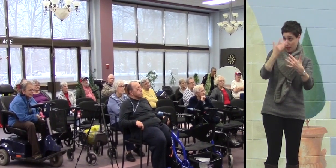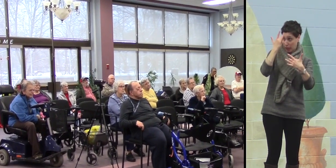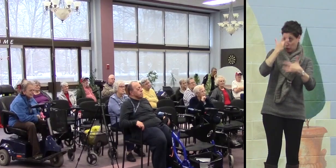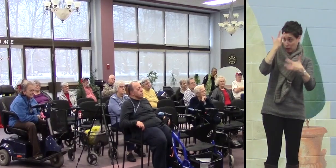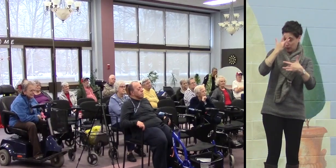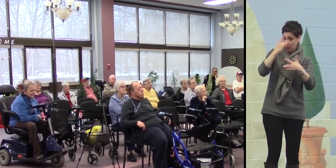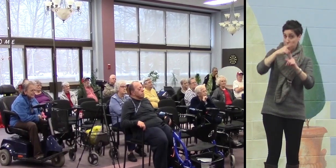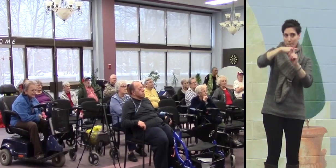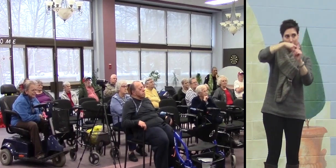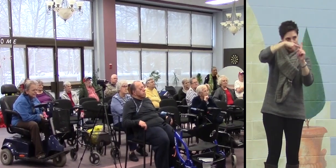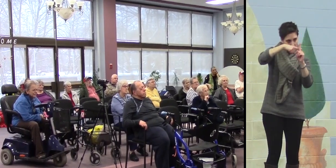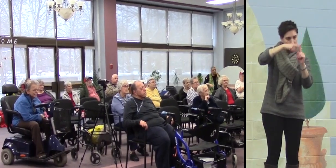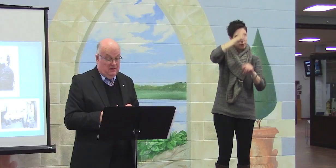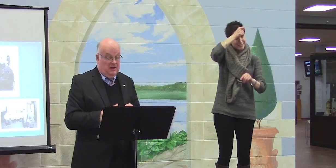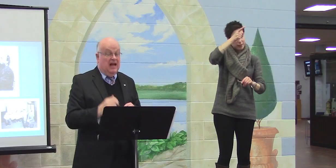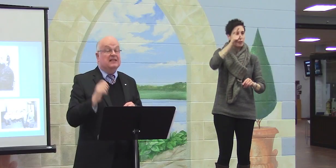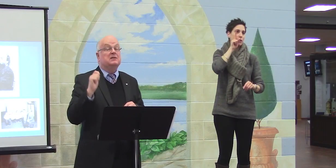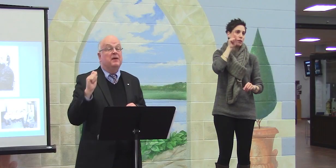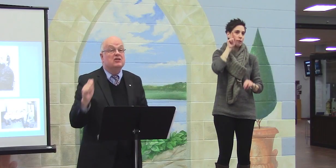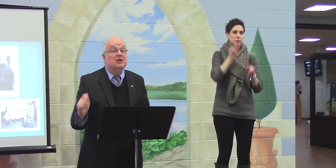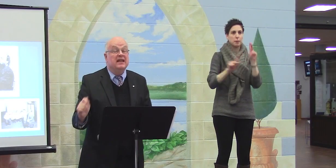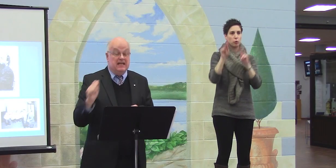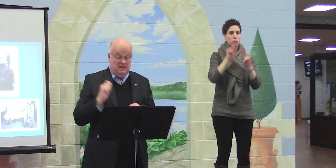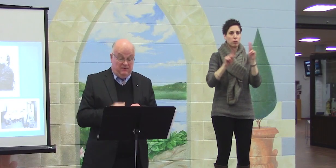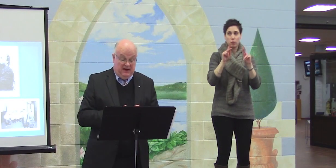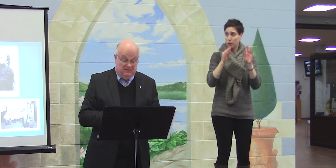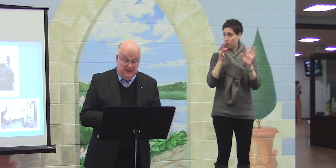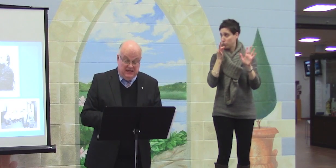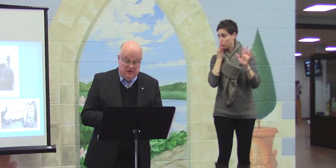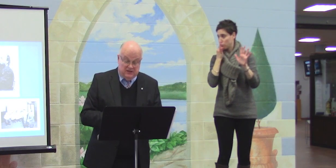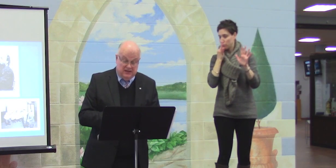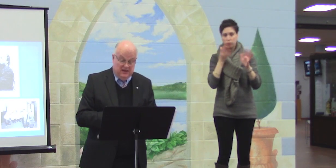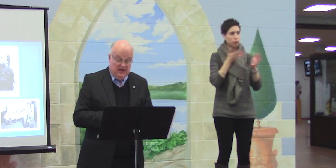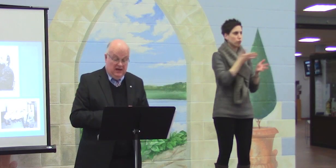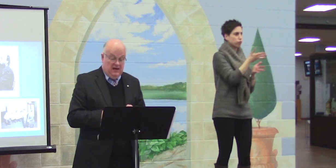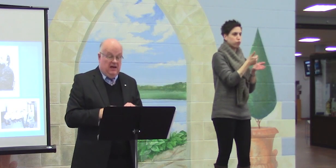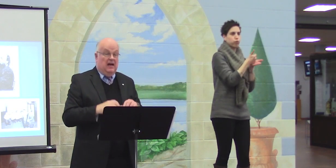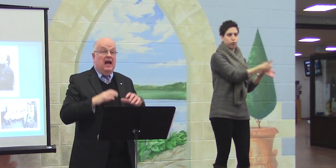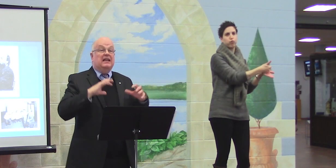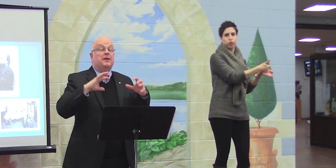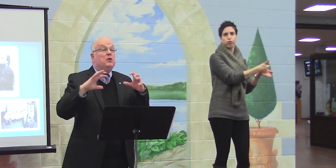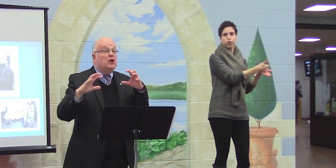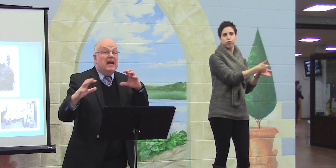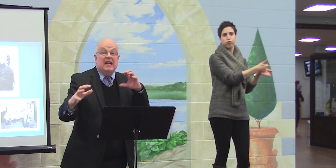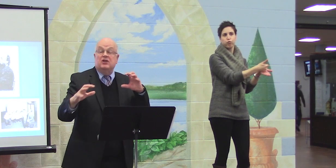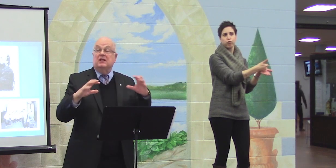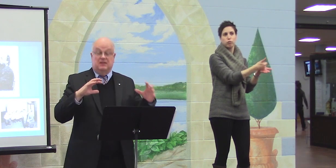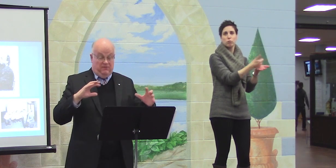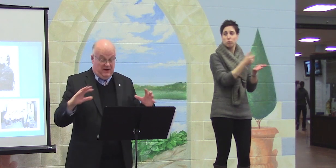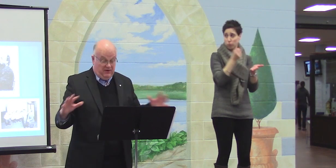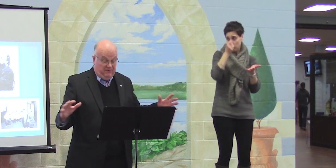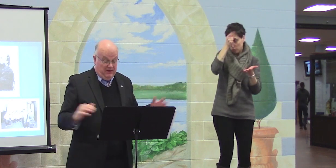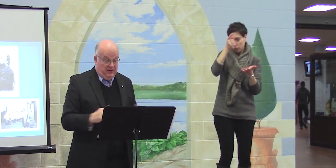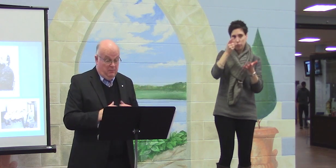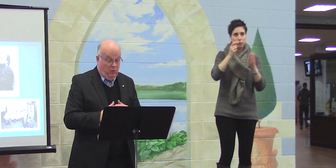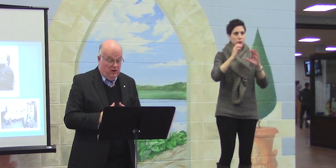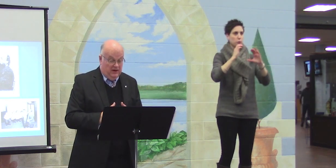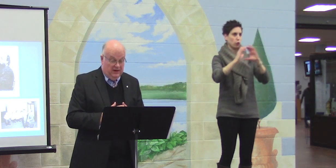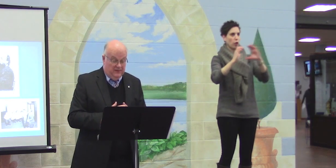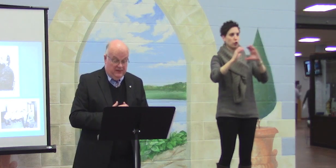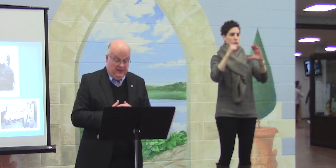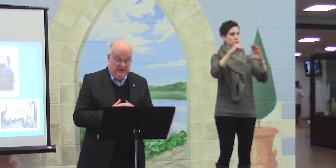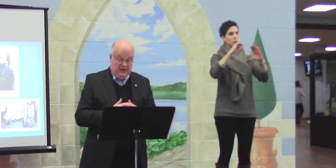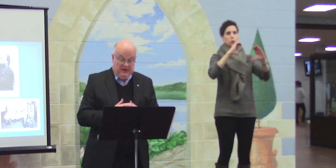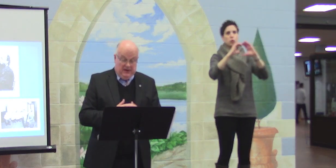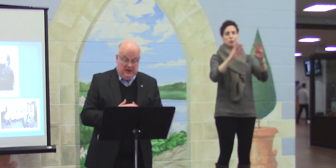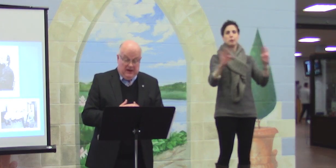also understand deaf people and special needs of deaf seniors. And communication is very, very important.